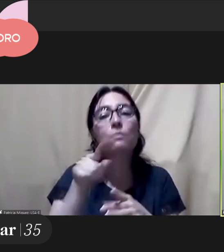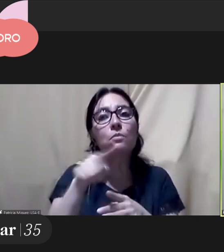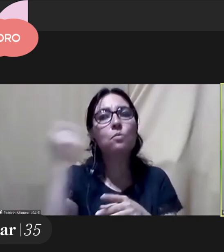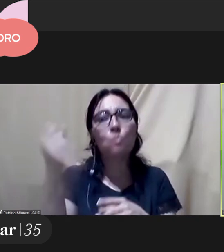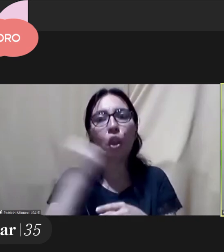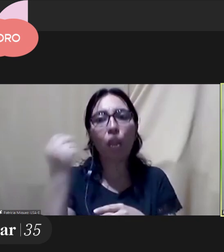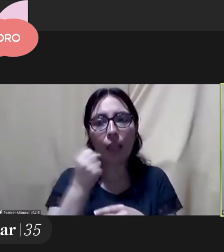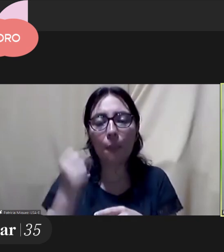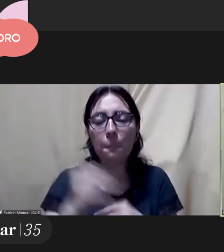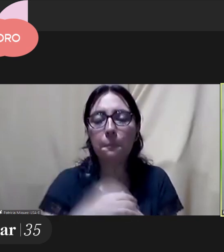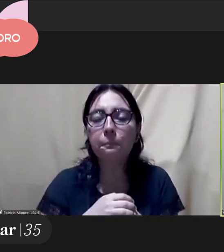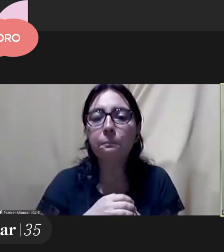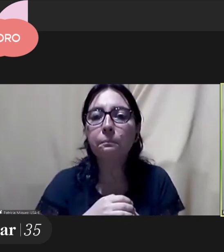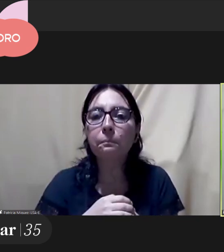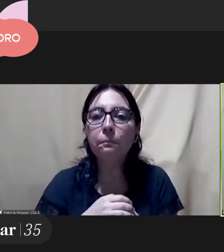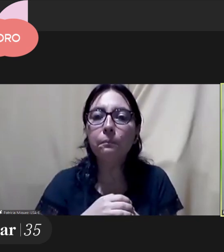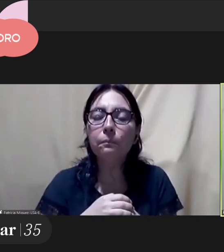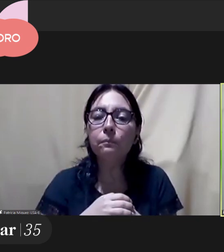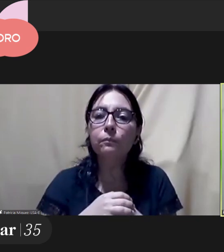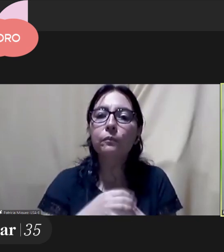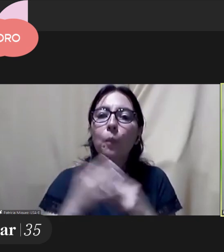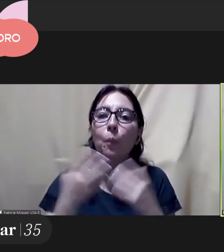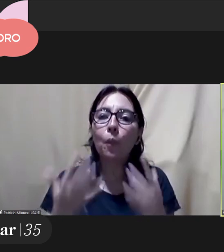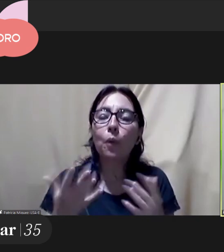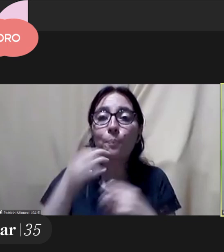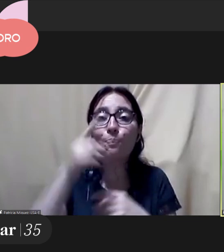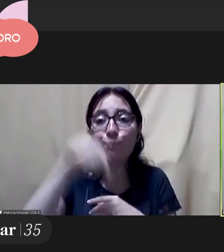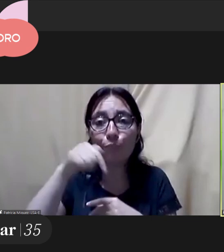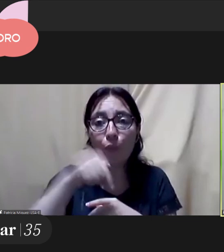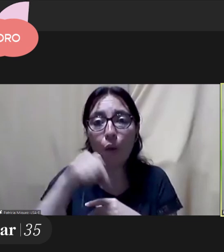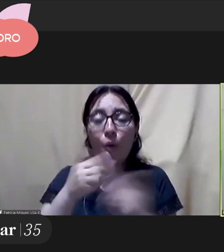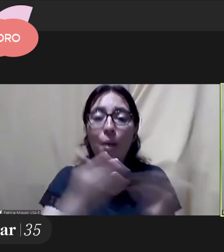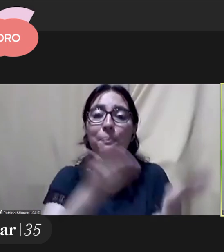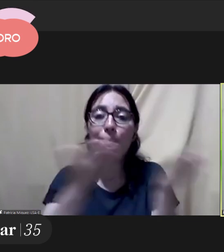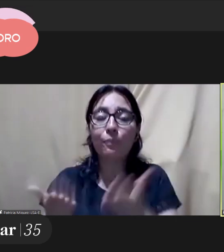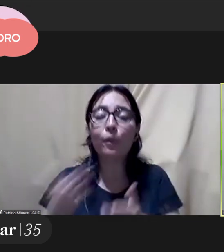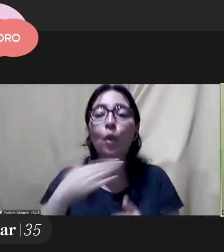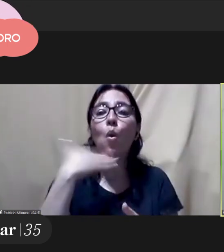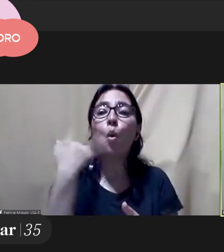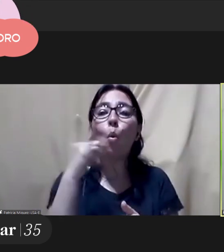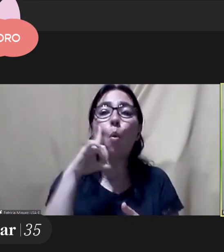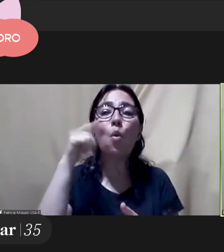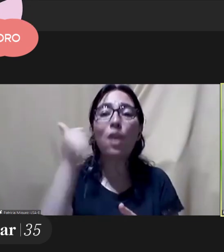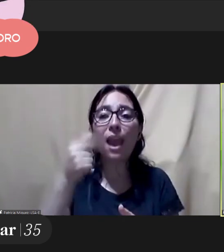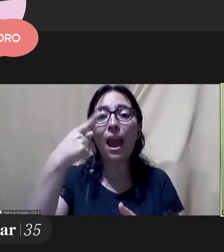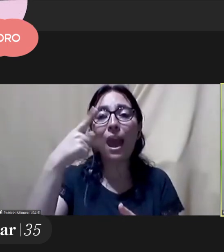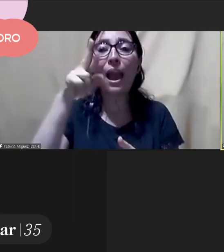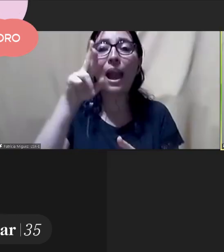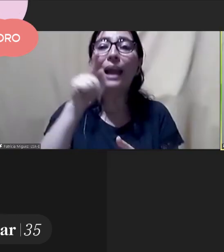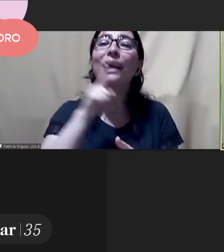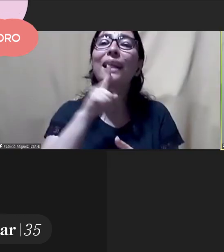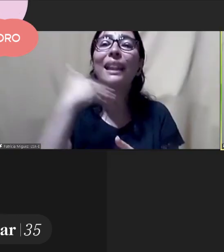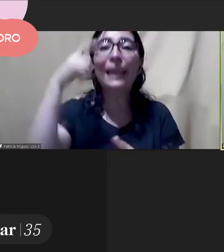transactional or cross-cultural outlook. Now we are going to present Julia